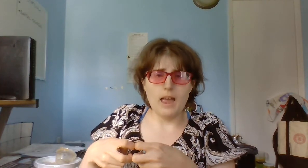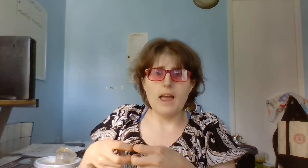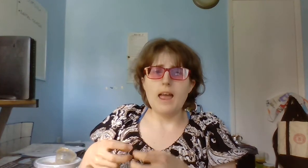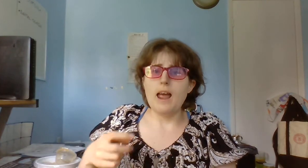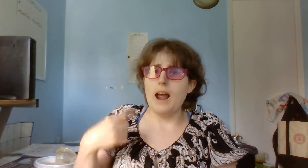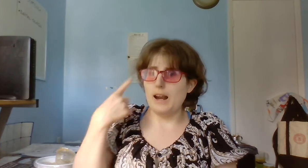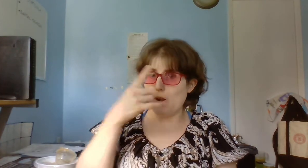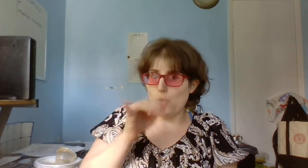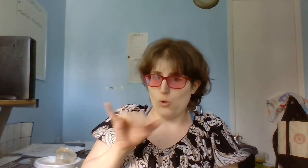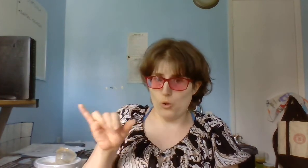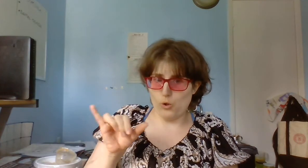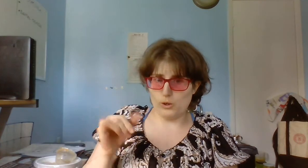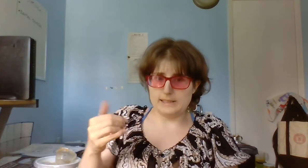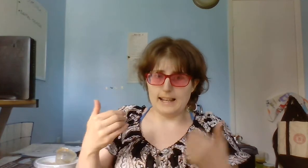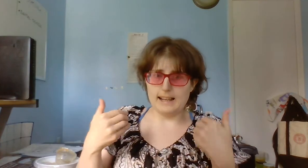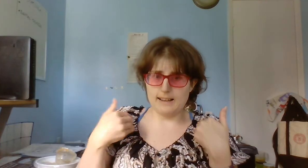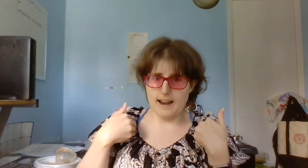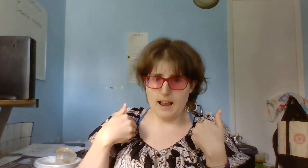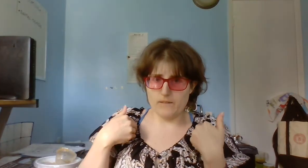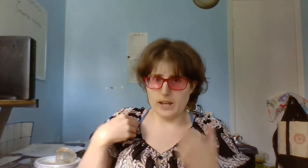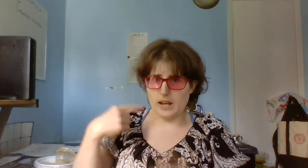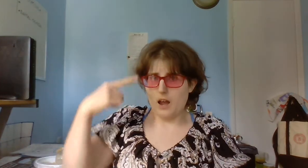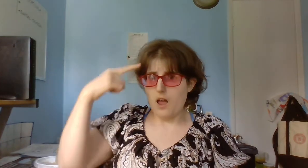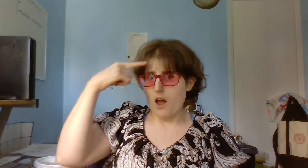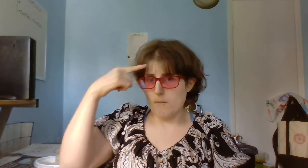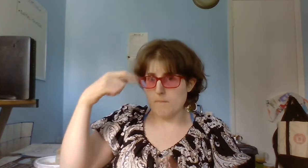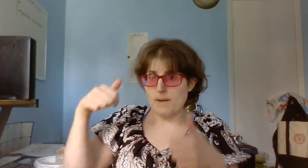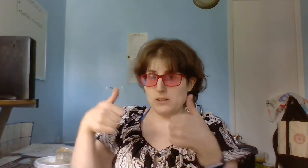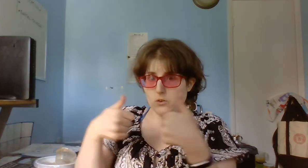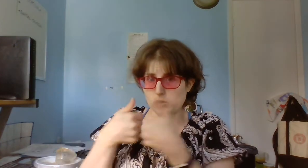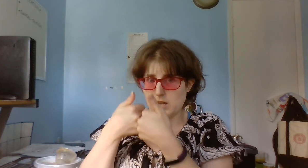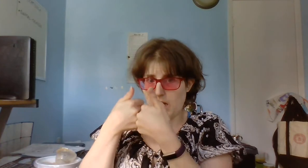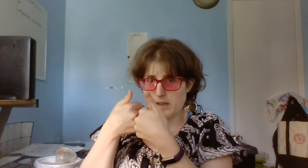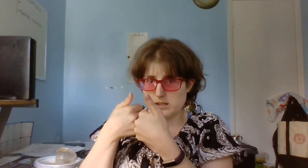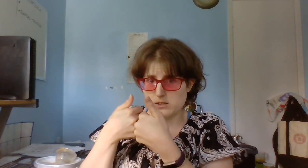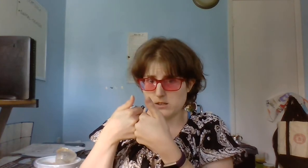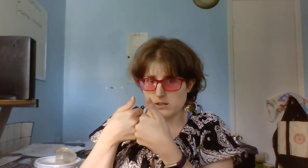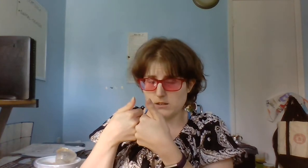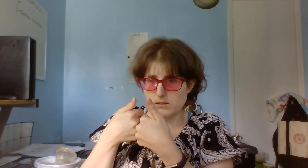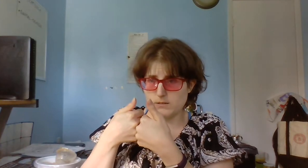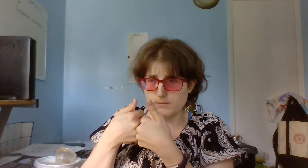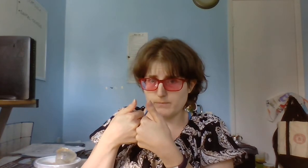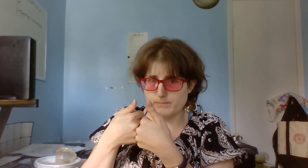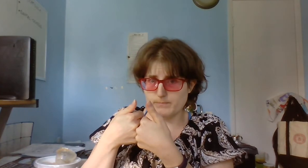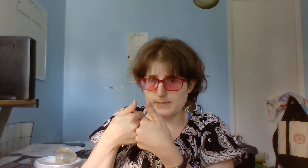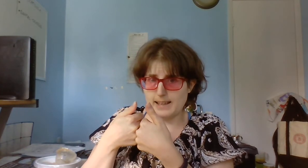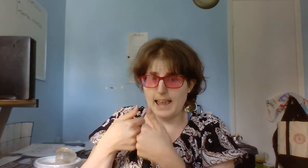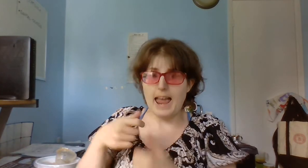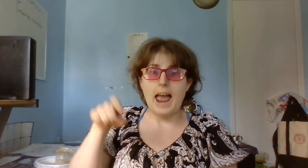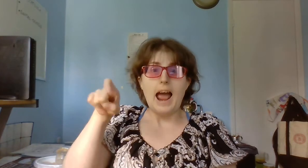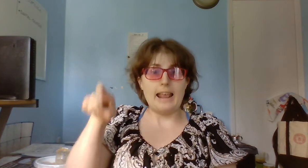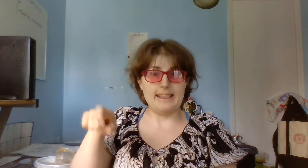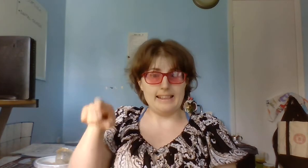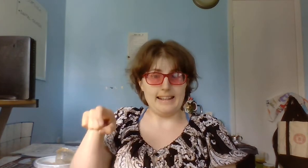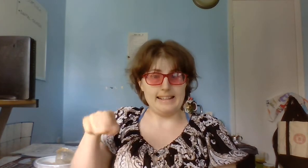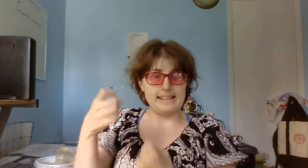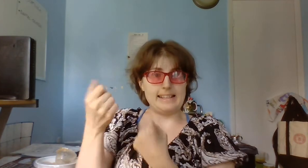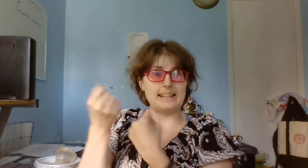And it looks like they're having a mental challenge. And they need